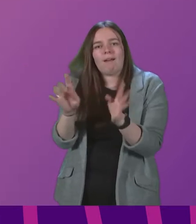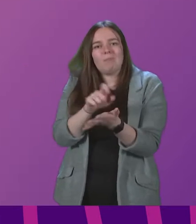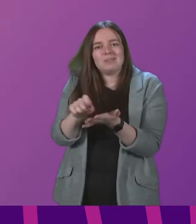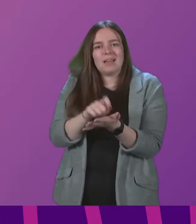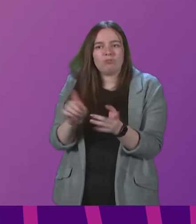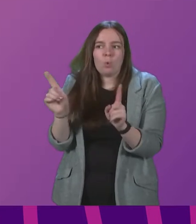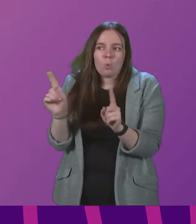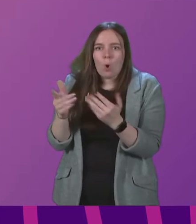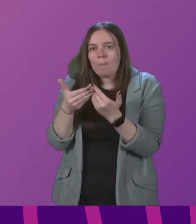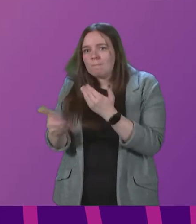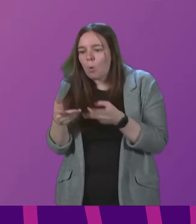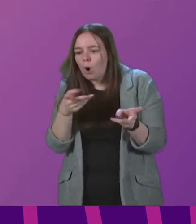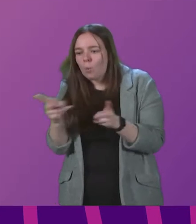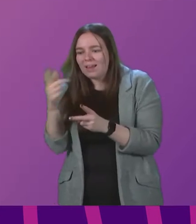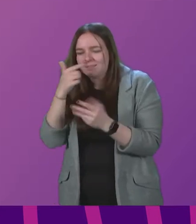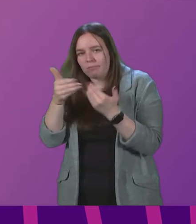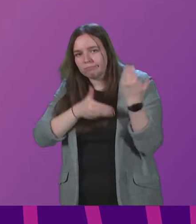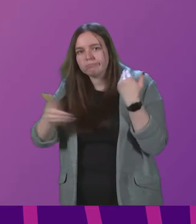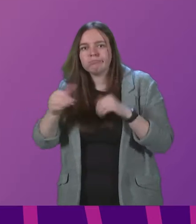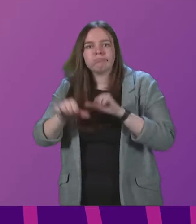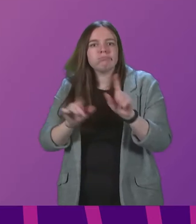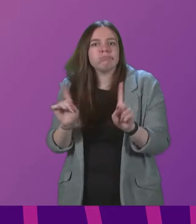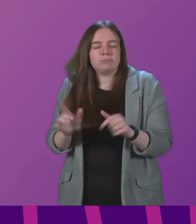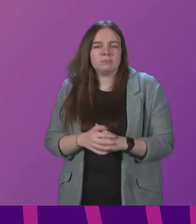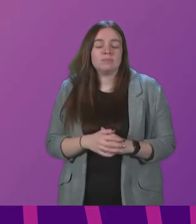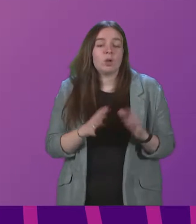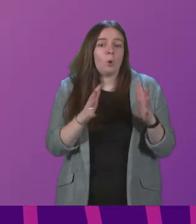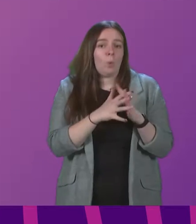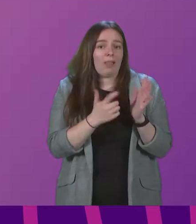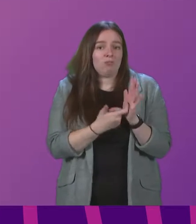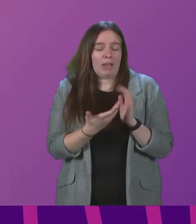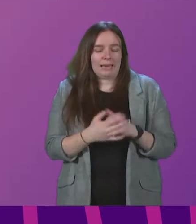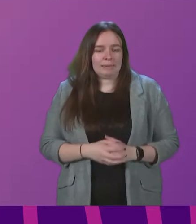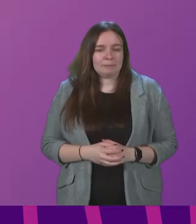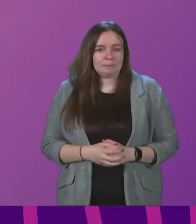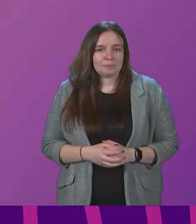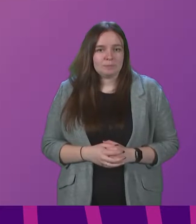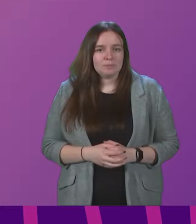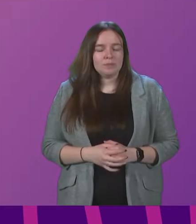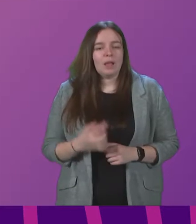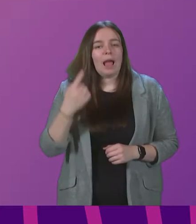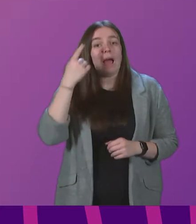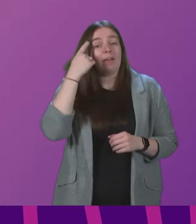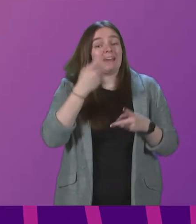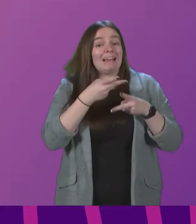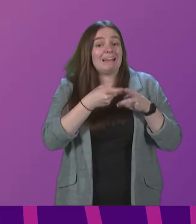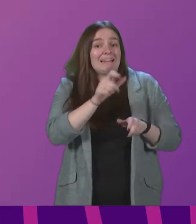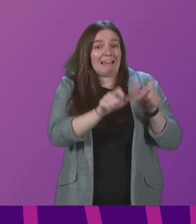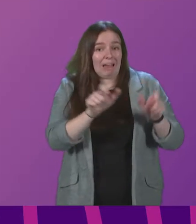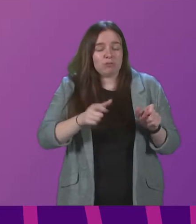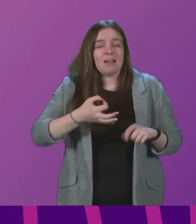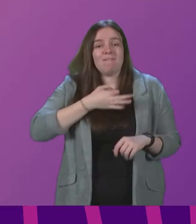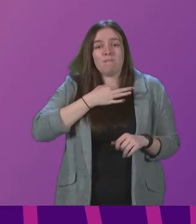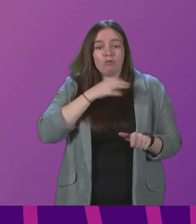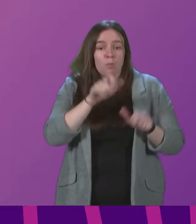what further ways there are forward in this front. Willie Rennie. I think carers and vulnerable